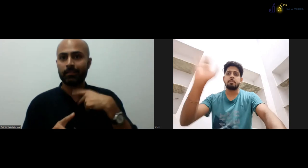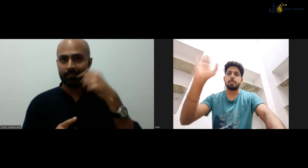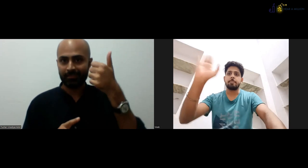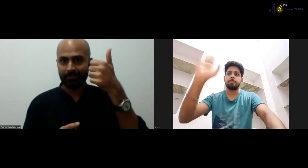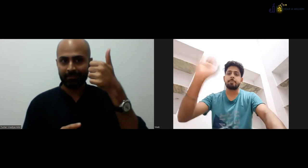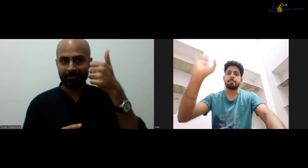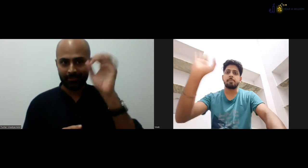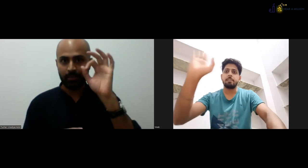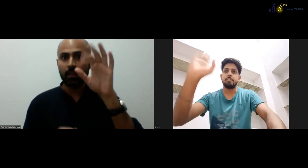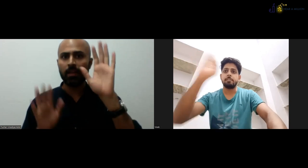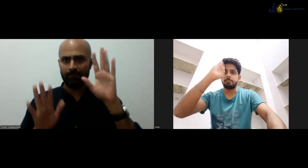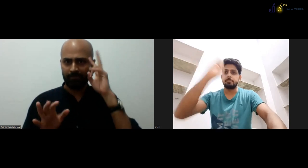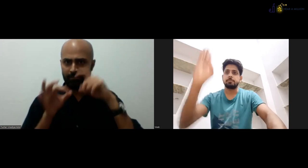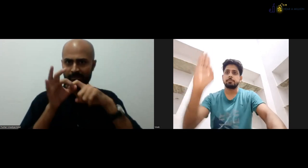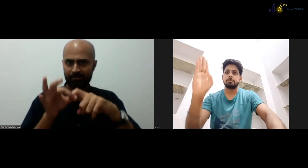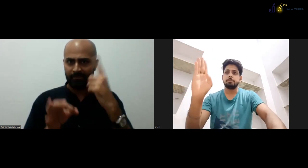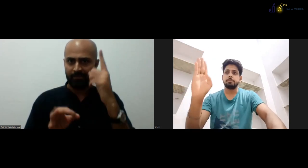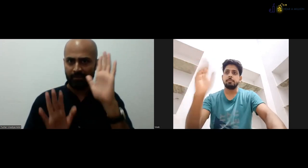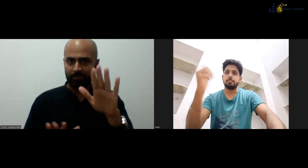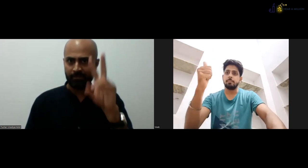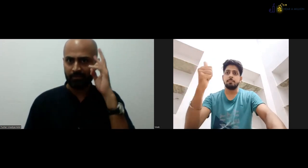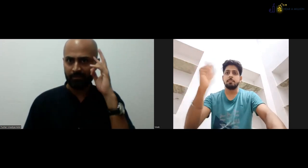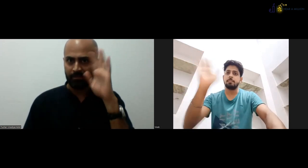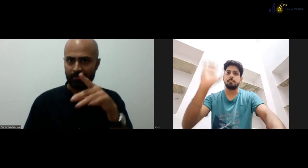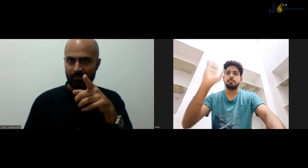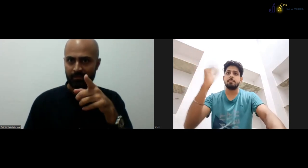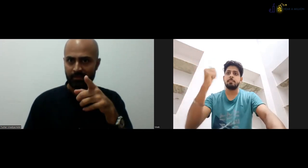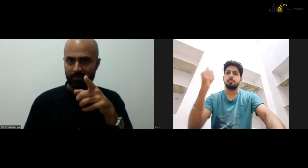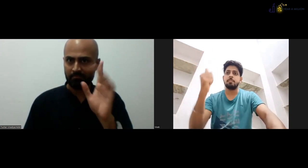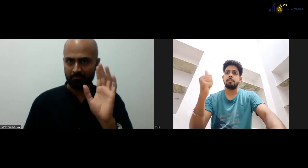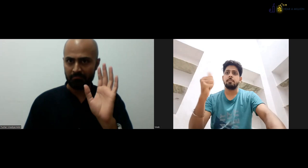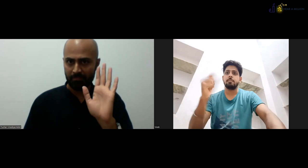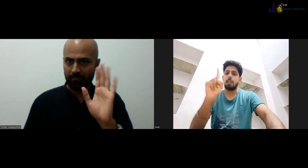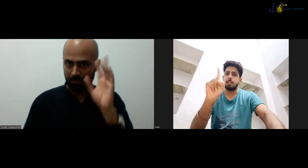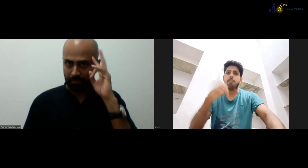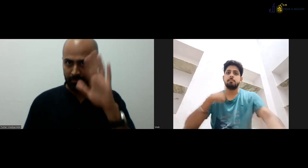Vivek. Yes. Hi. You have a question?